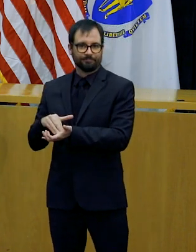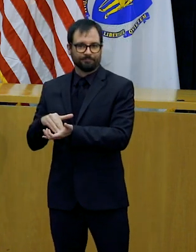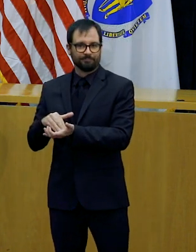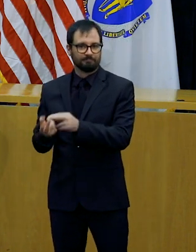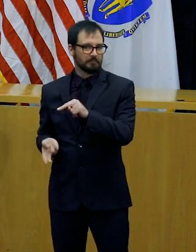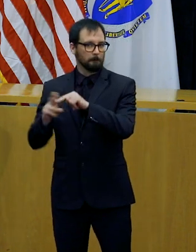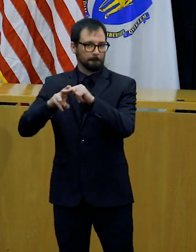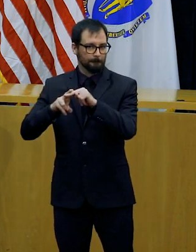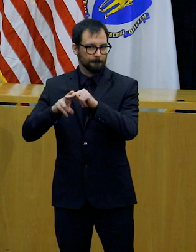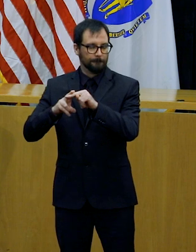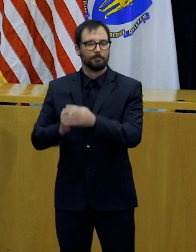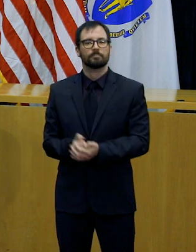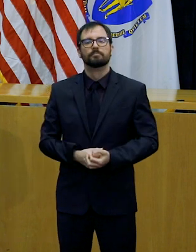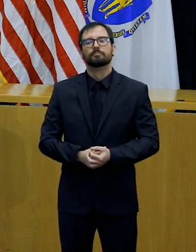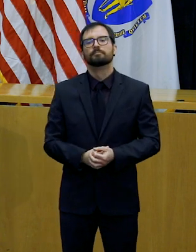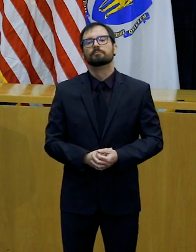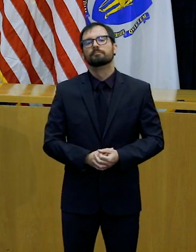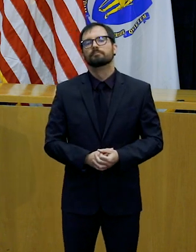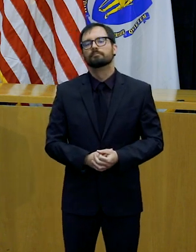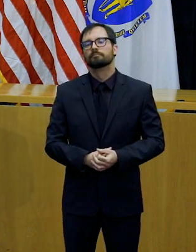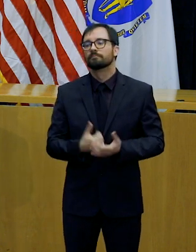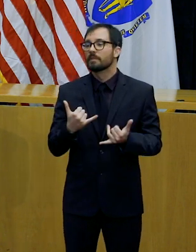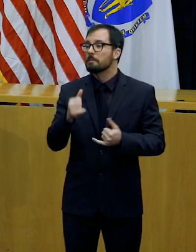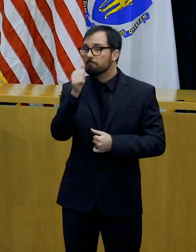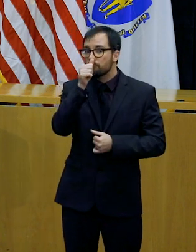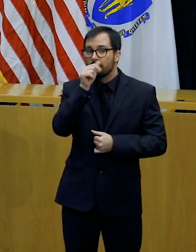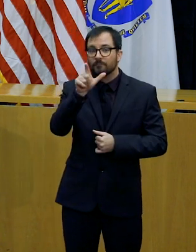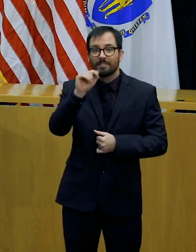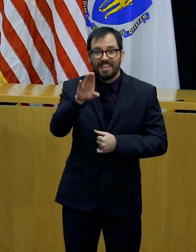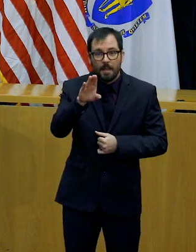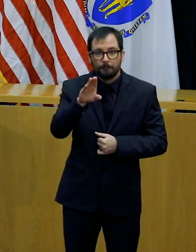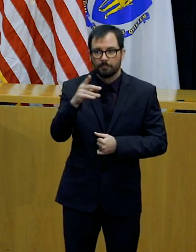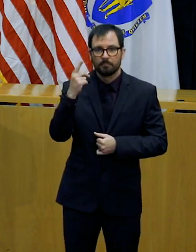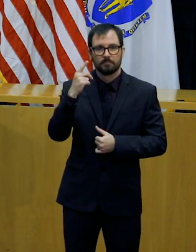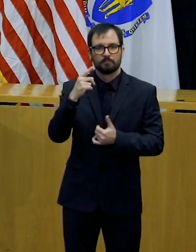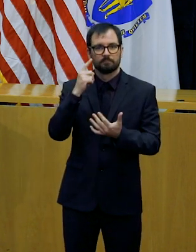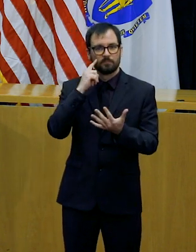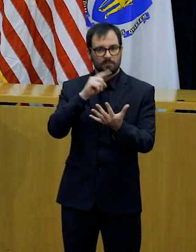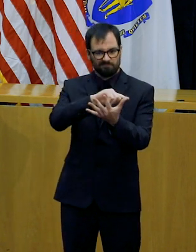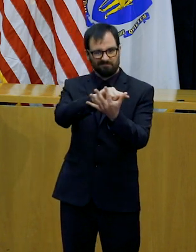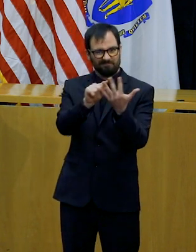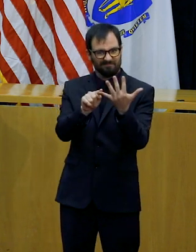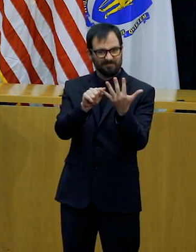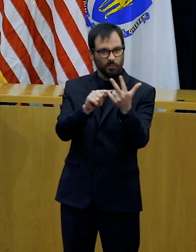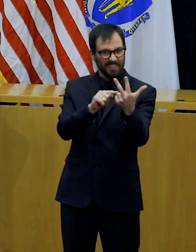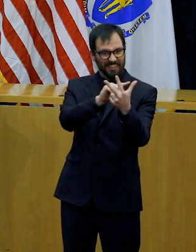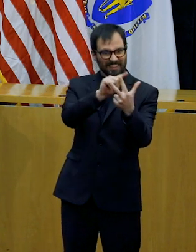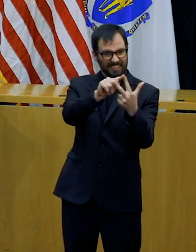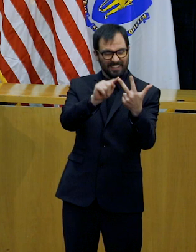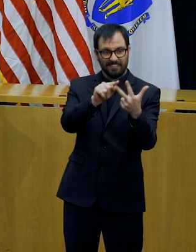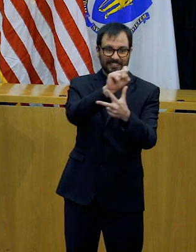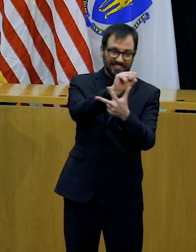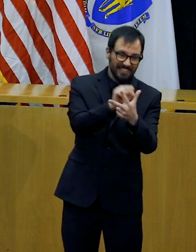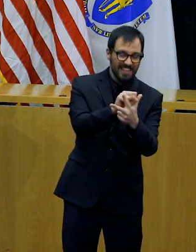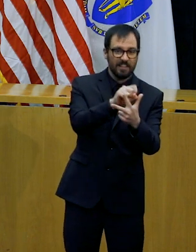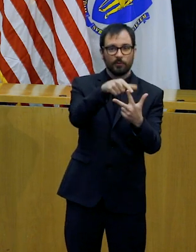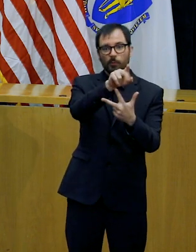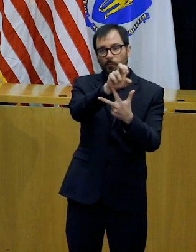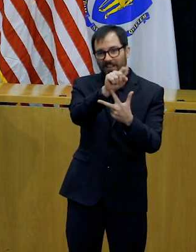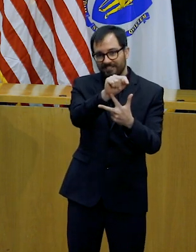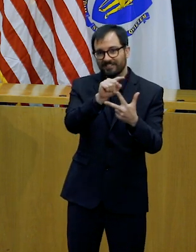10 additional labs that are up and running. Beth Israel Deaconess, BioReference, Children's Hospital Boston,